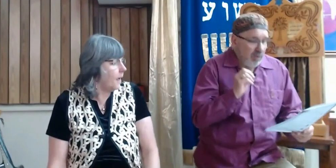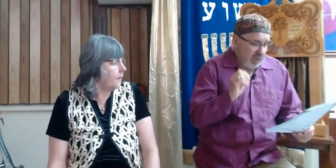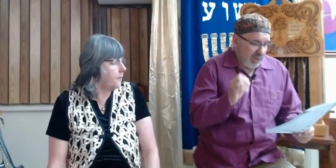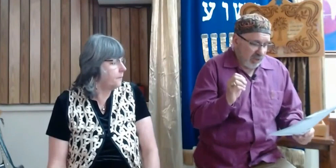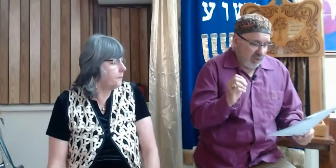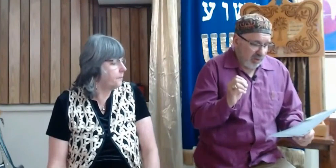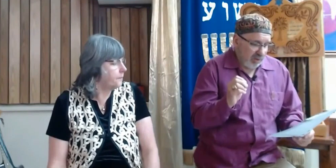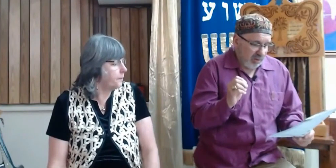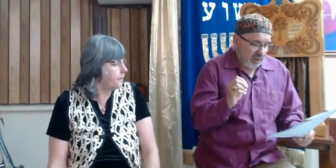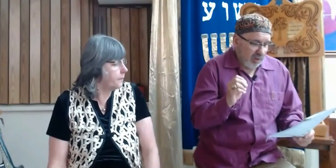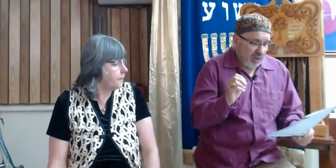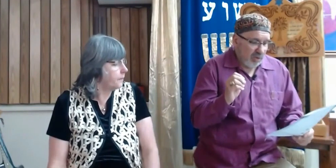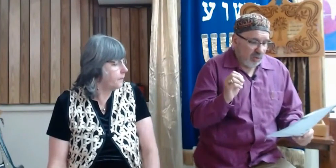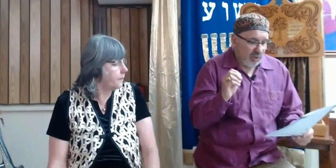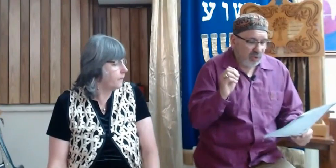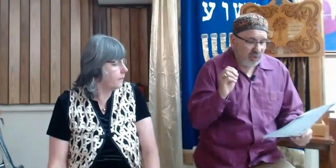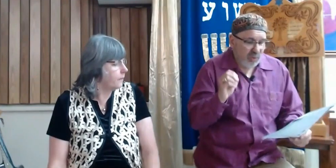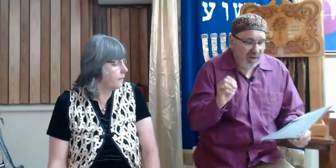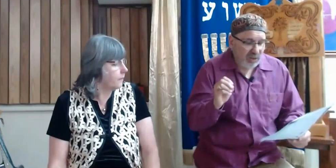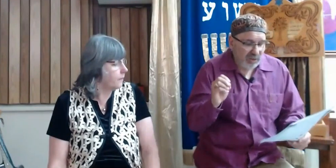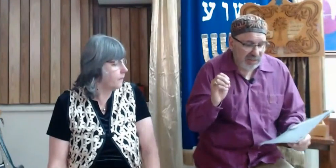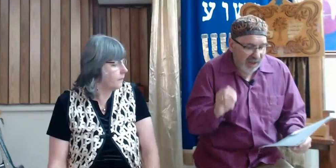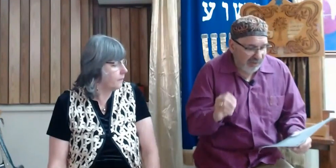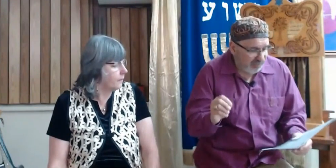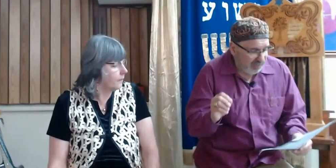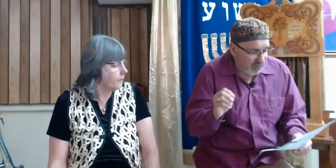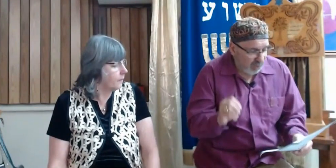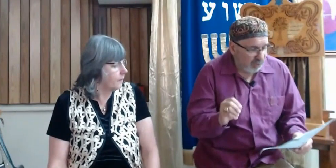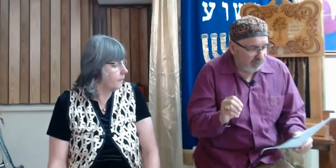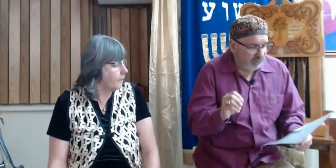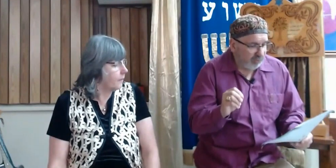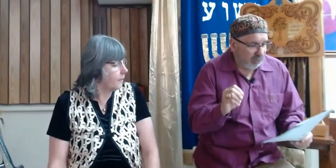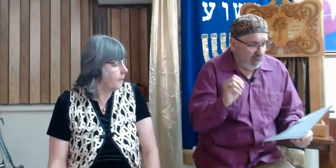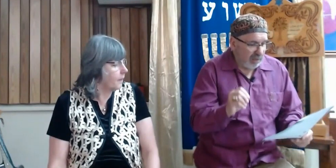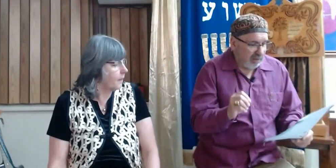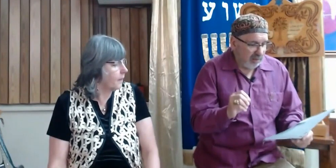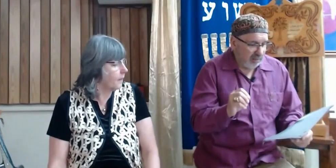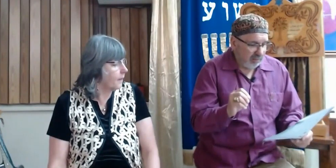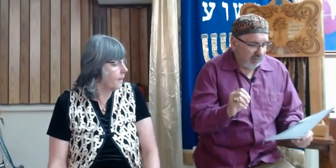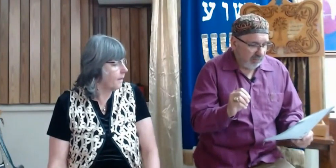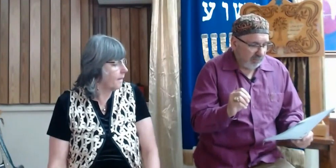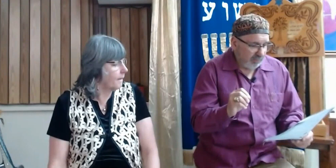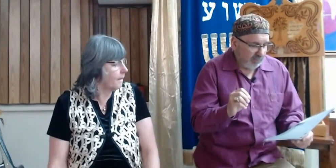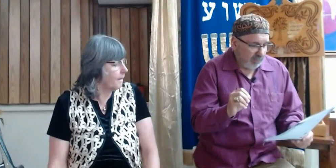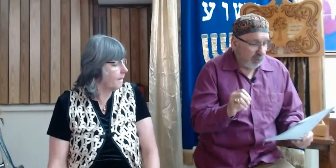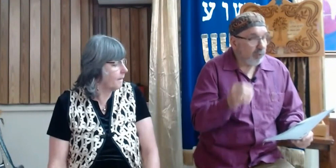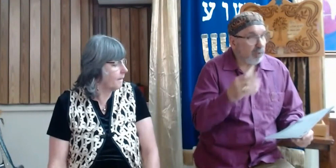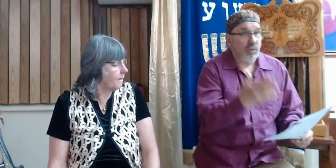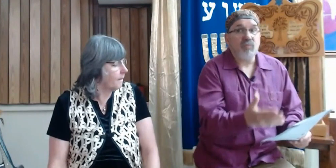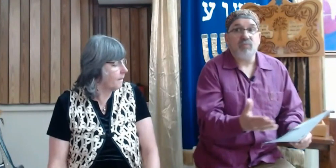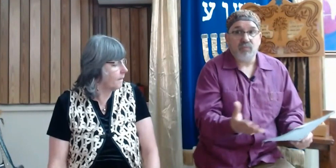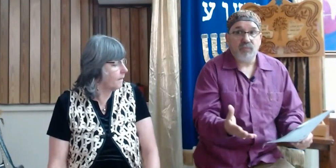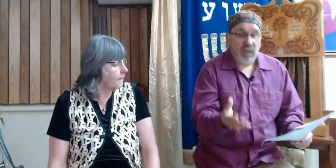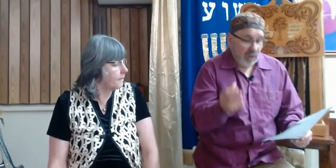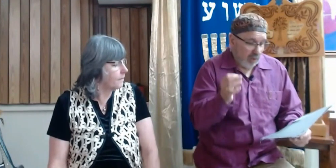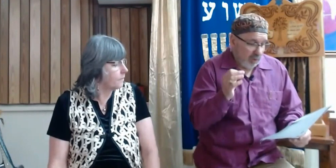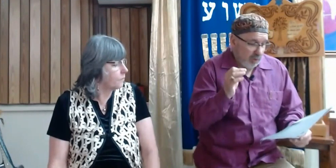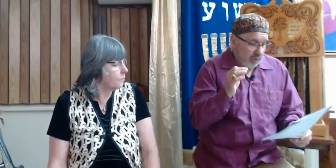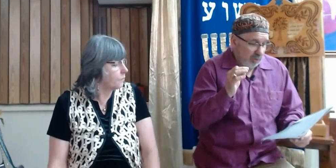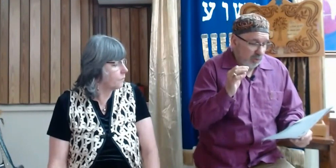how much should a stranger's life be worth for us, for you,